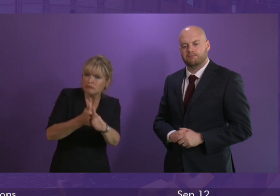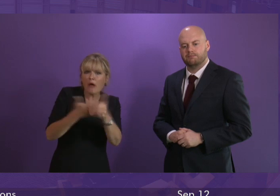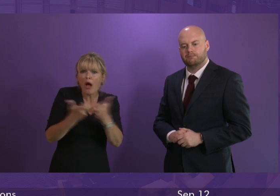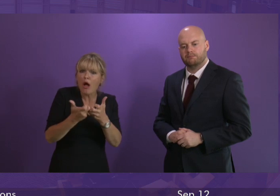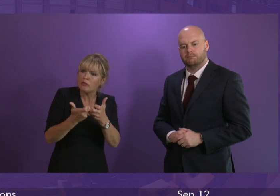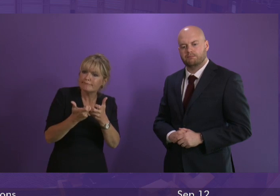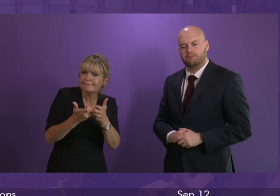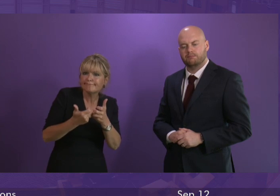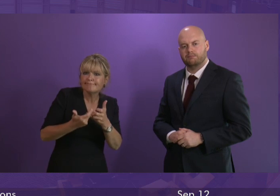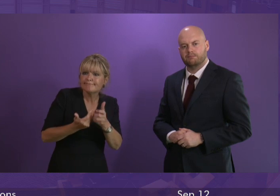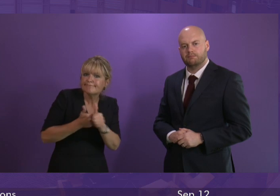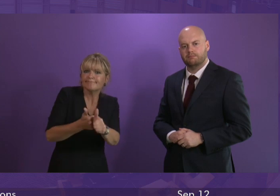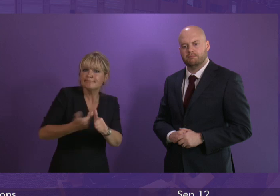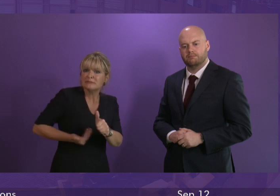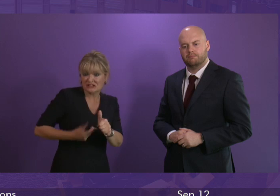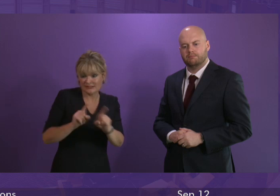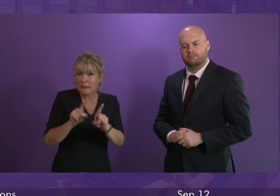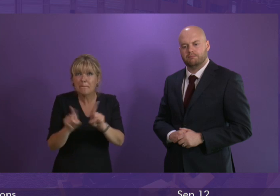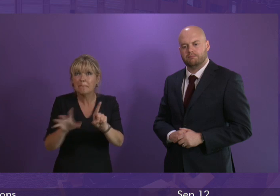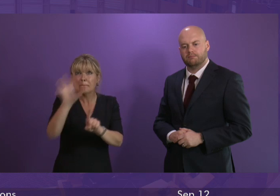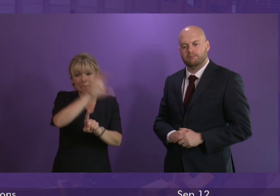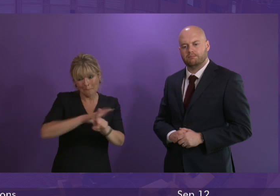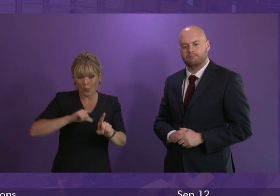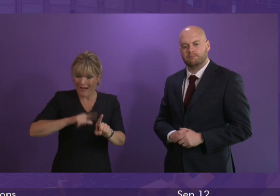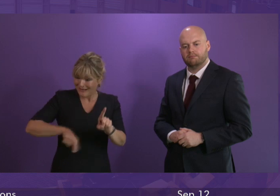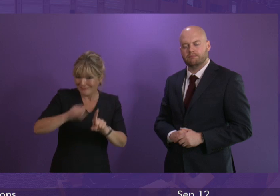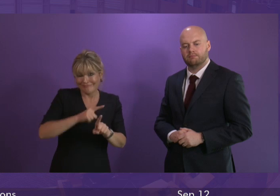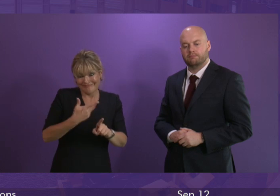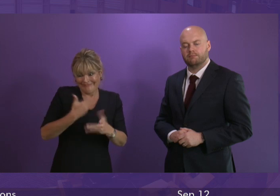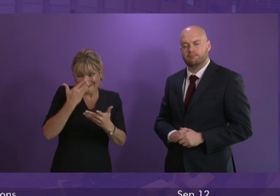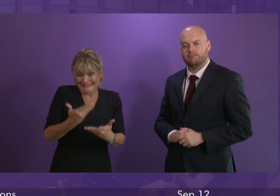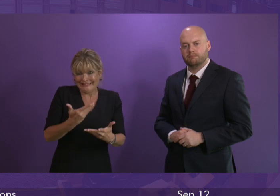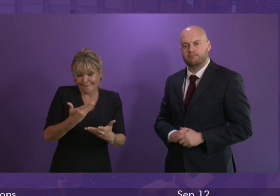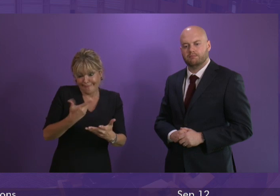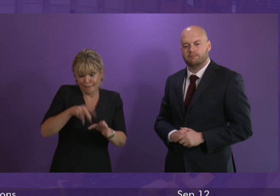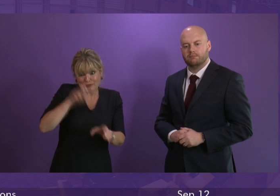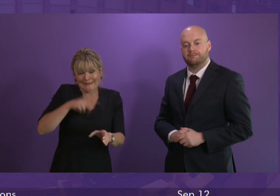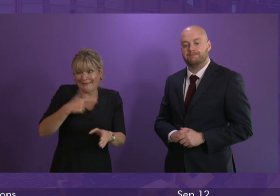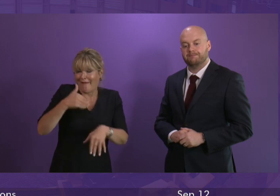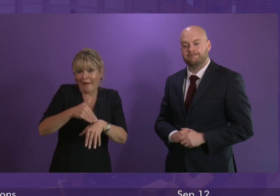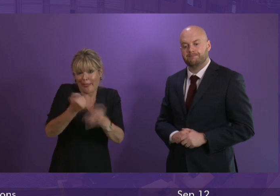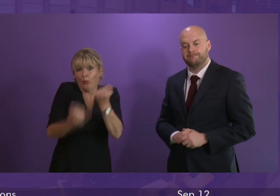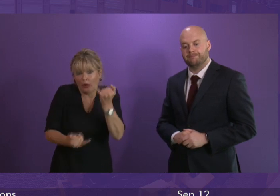parts of our country particularly given the increasingly difficult circumstances they face as a result of Brexit